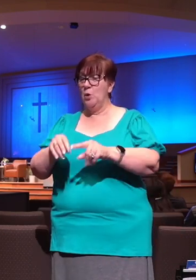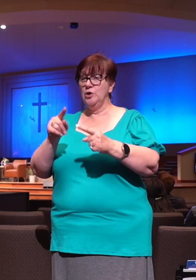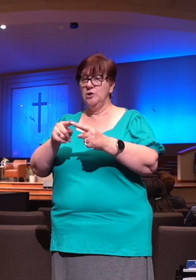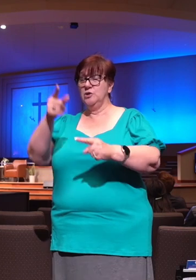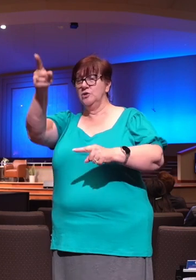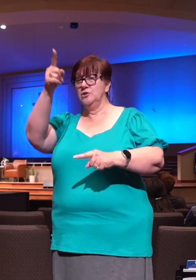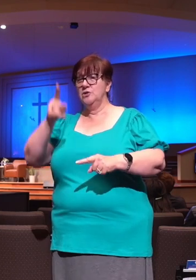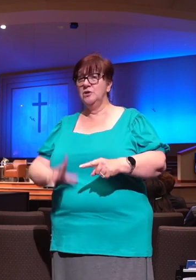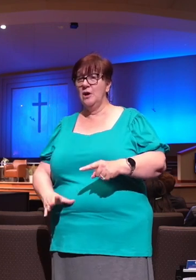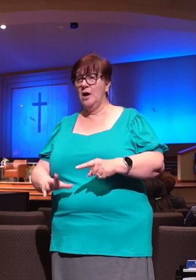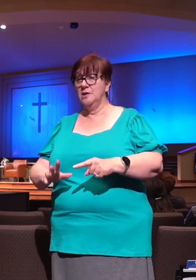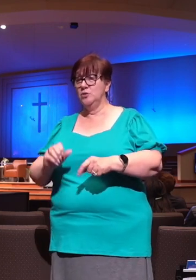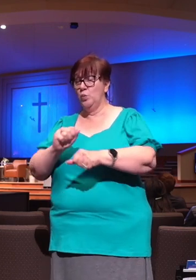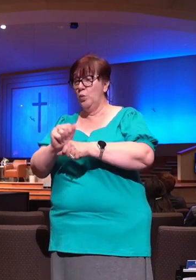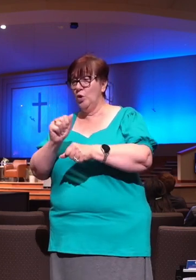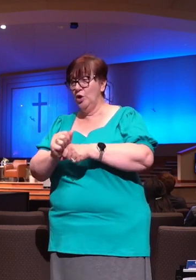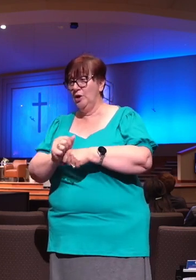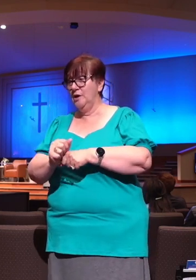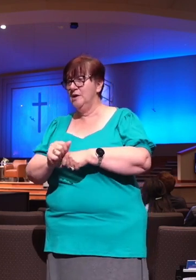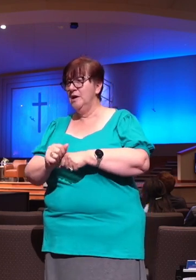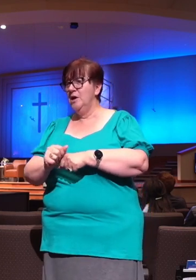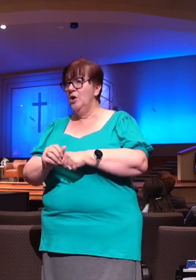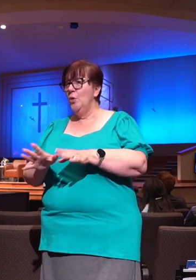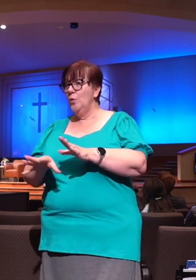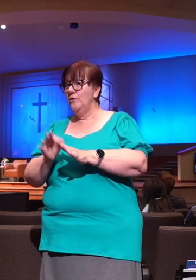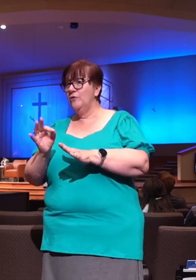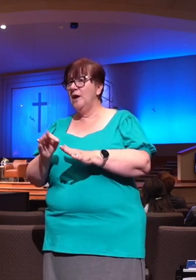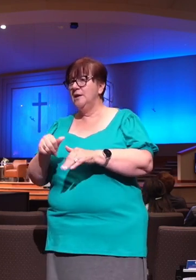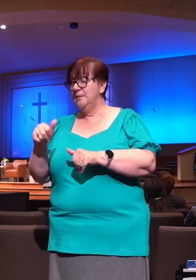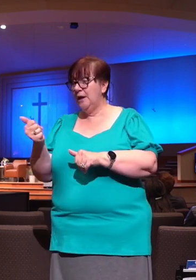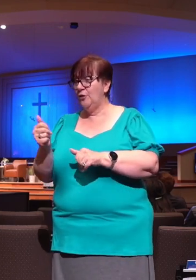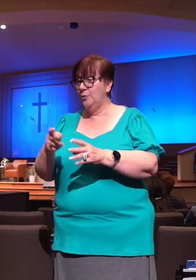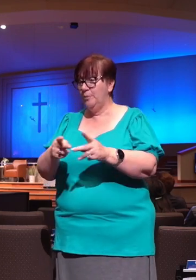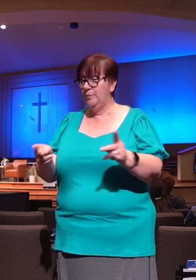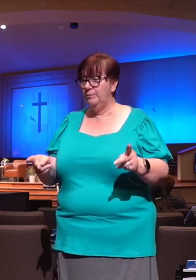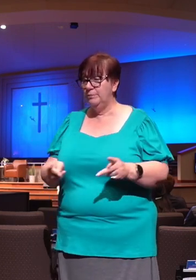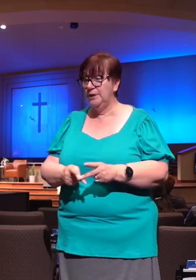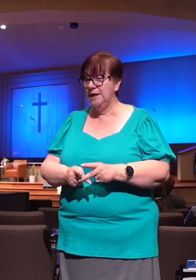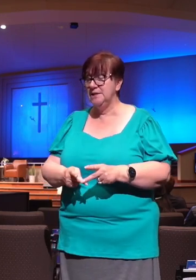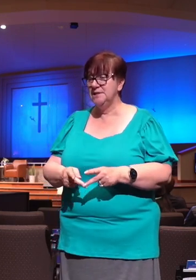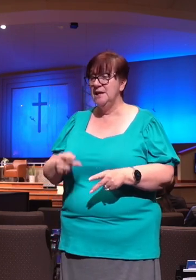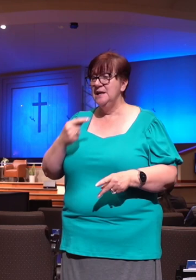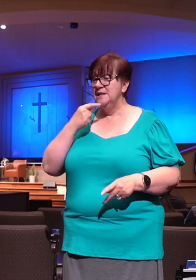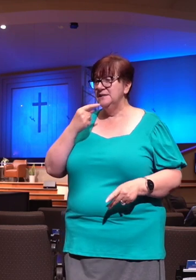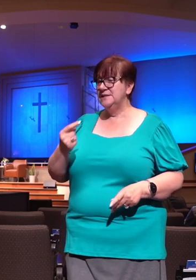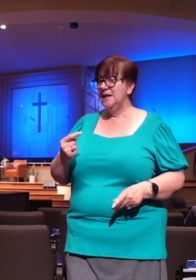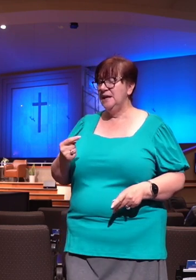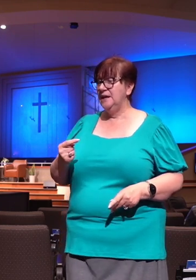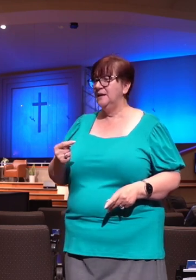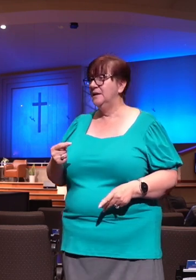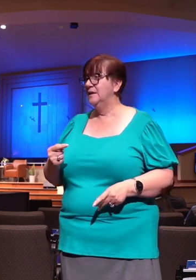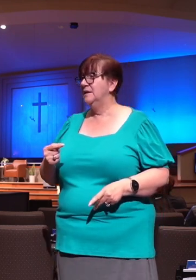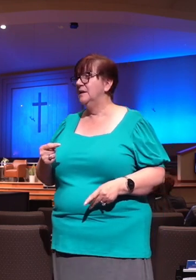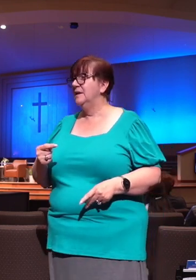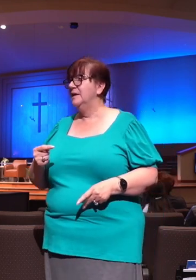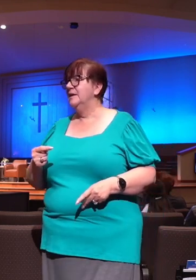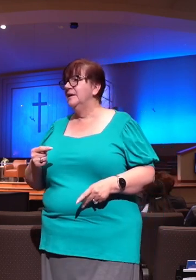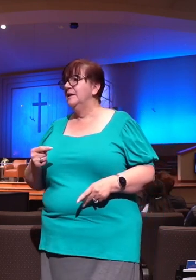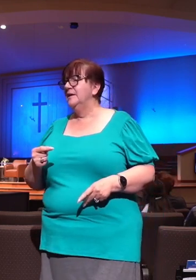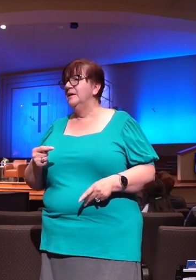profound ways. And here we find him elsewhere. Yes, he is, here in this passage, he's speaking these truths clearly and plainly in an encouraging manner.